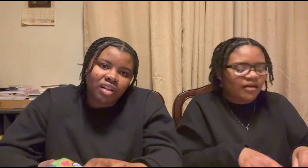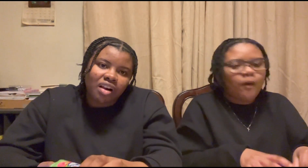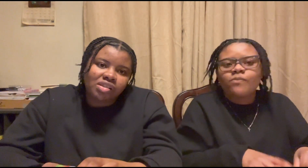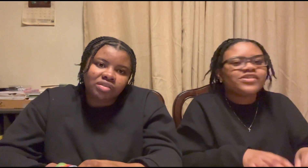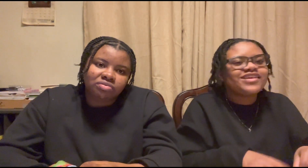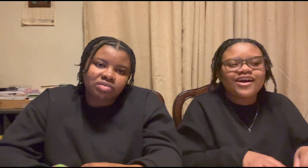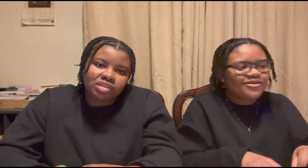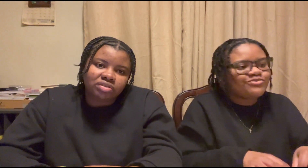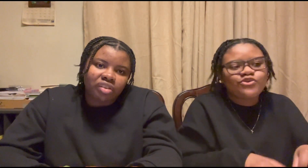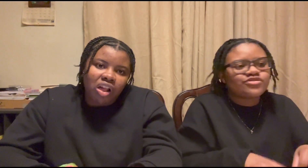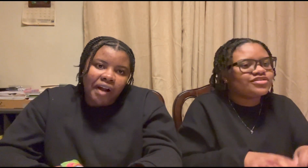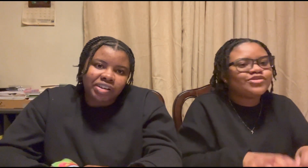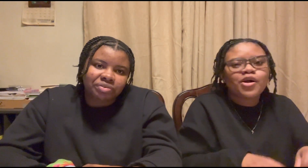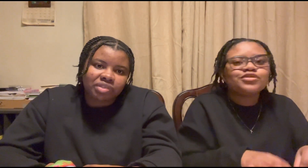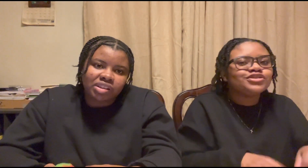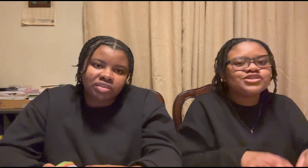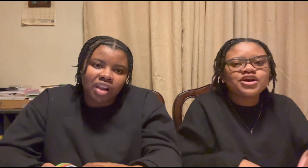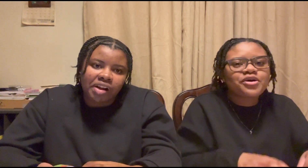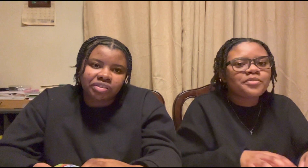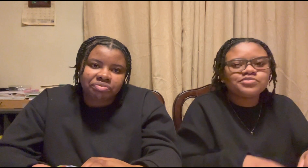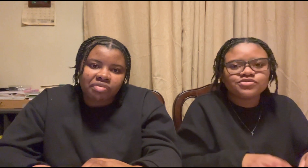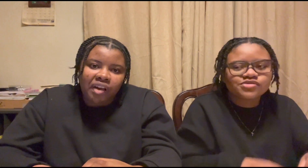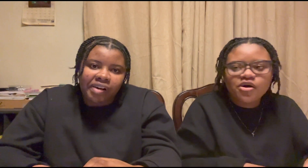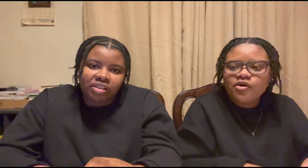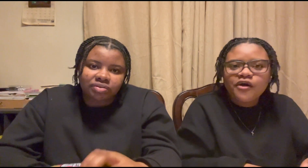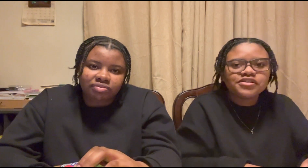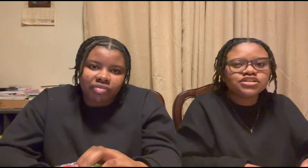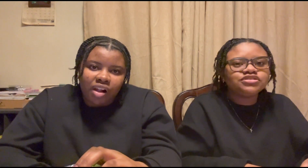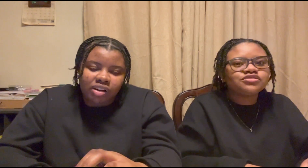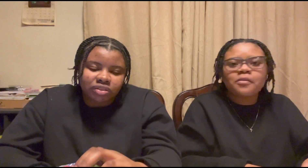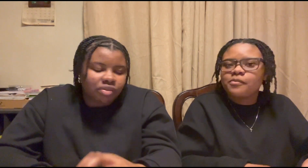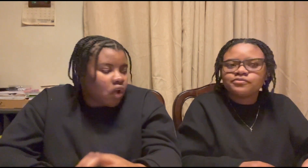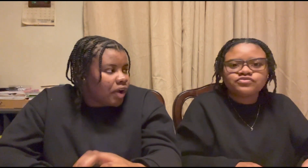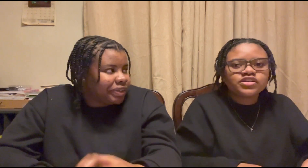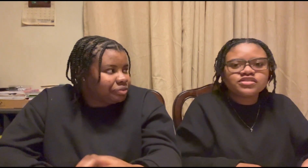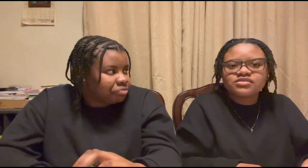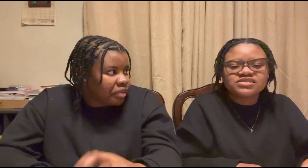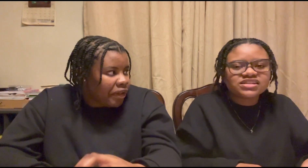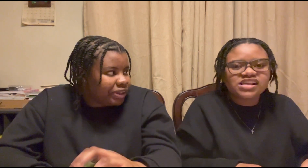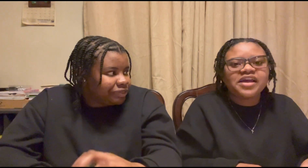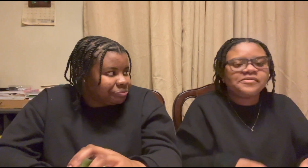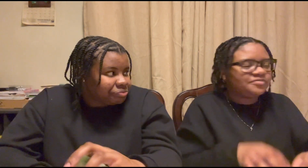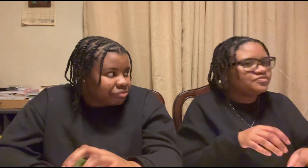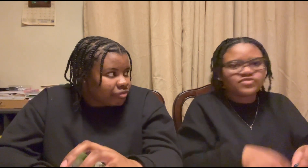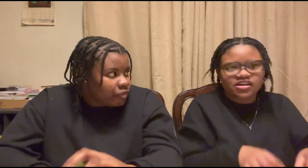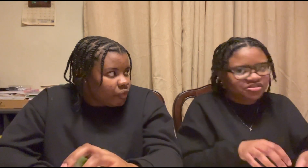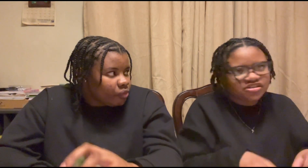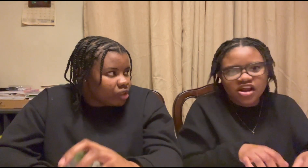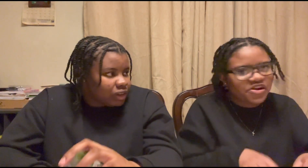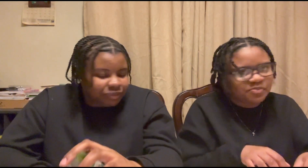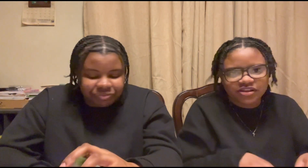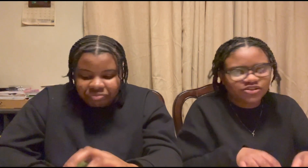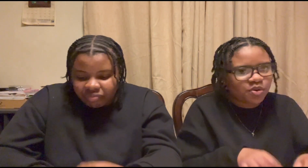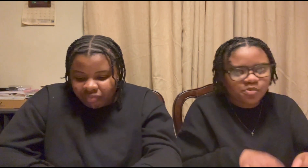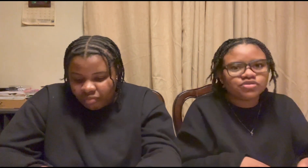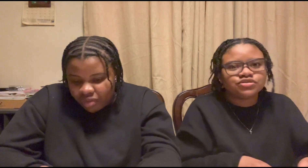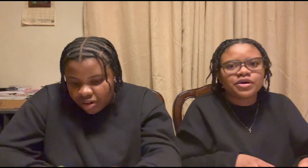in our computer in our computer they get up they get up 6 a.m and i see that they party company now